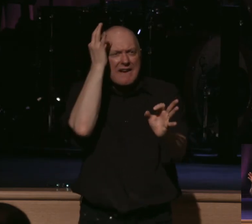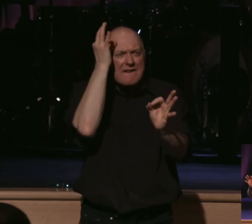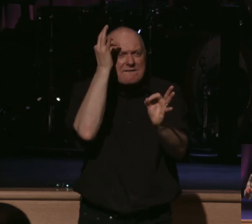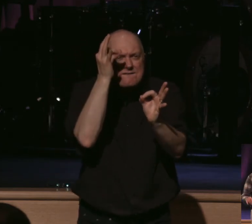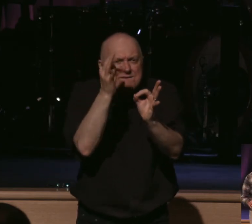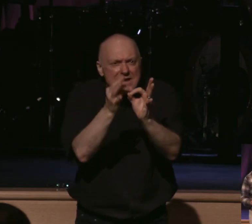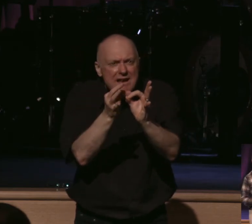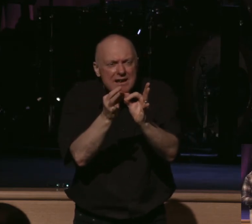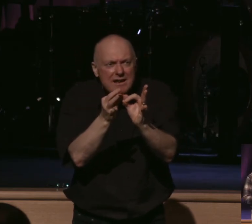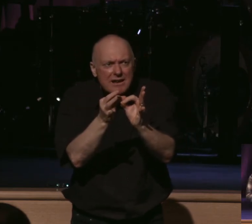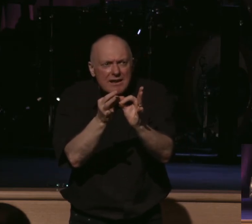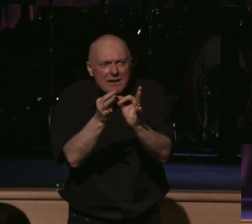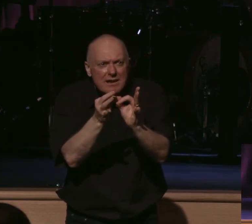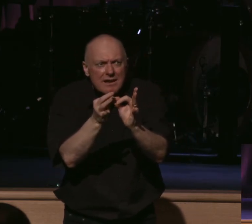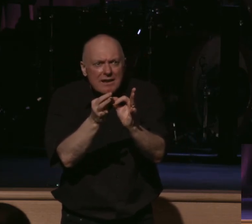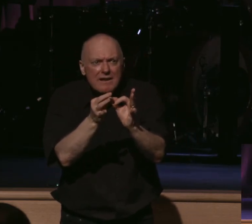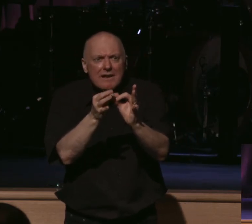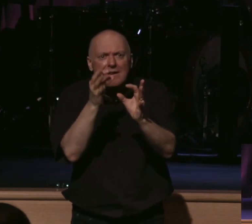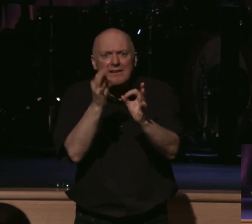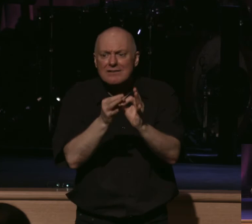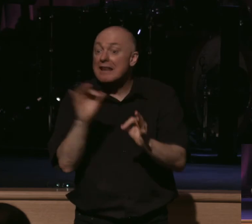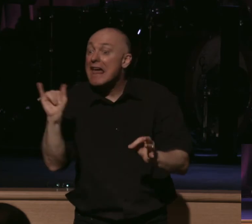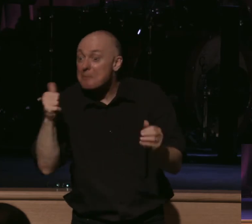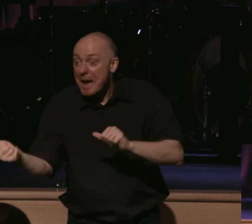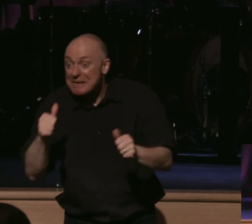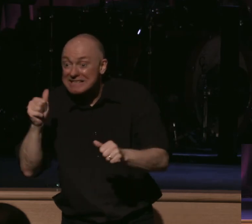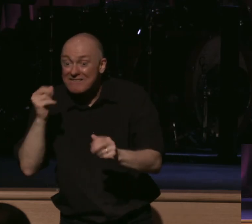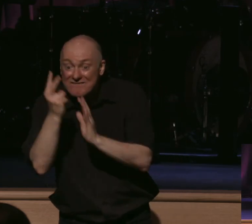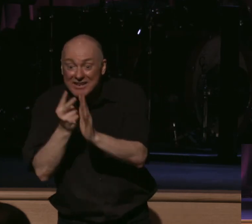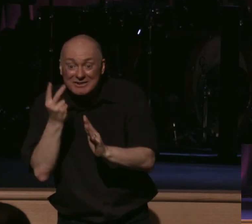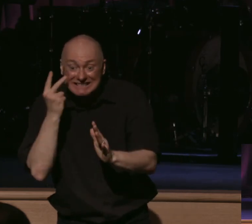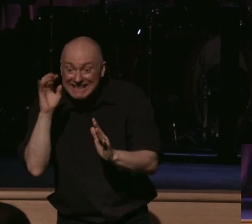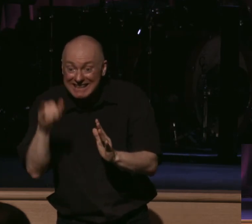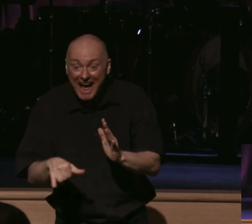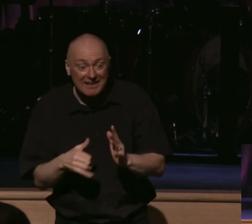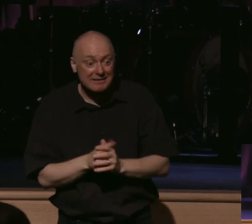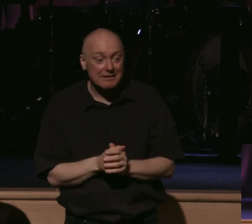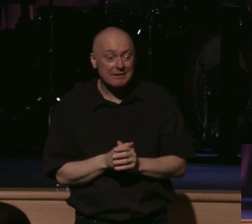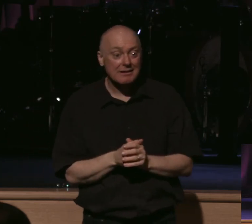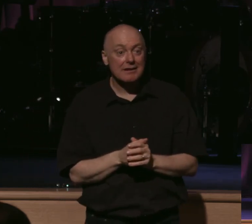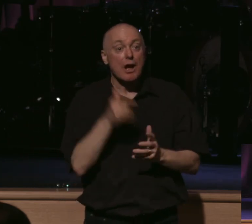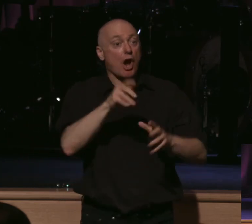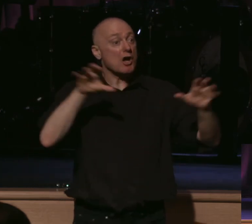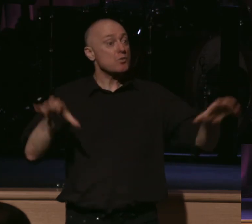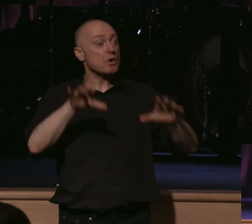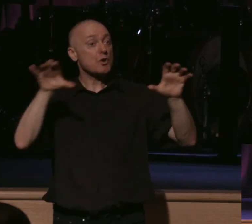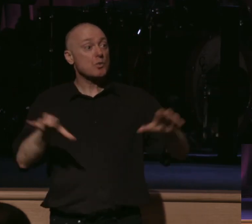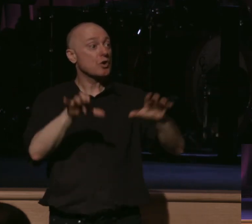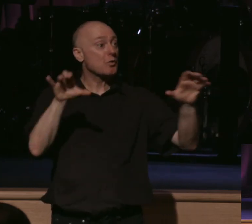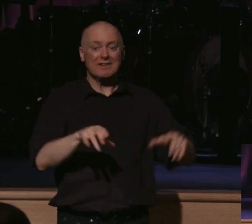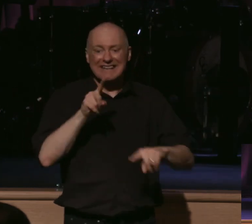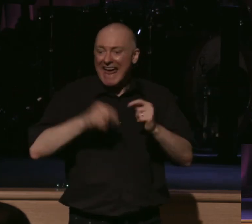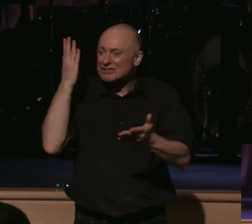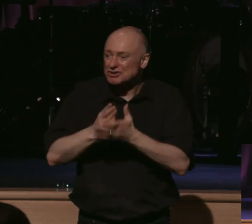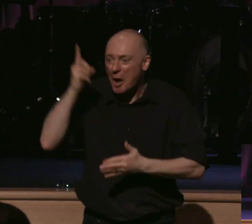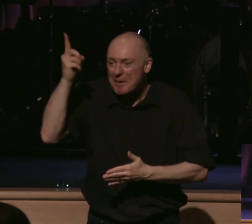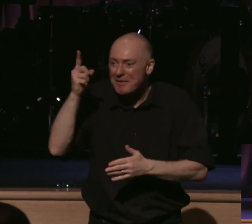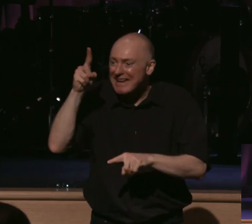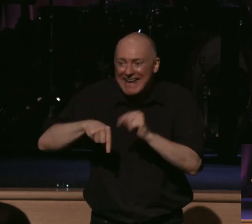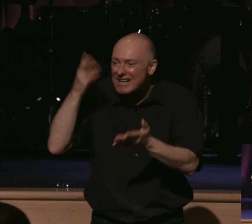overrides fear. And what faith says, it's like the baptism video, that's all happening in the midst of our world. God's at work, loved ones, he can't be stopped. You cannot stop Jesus Christ. The